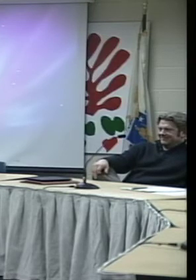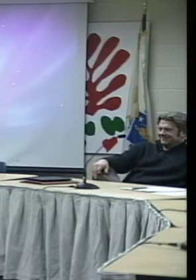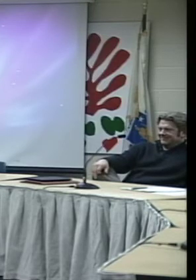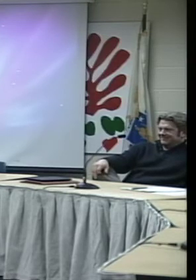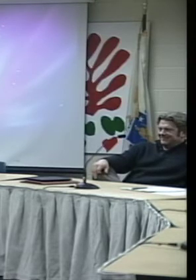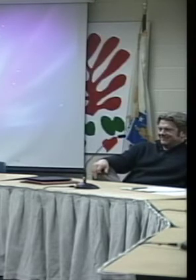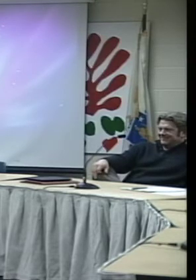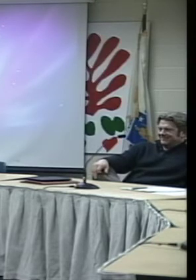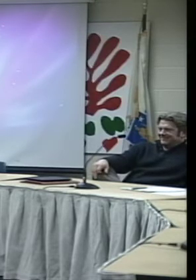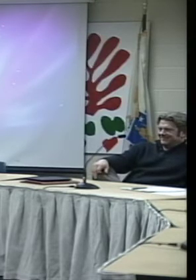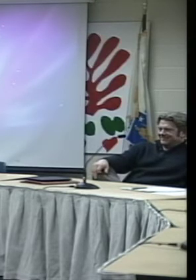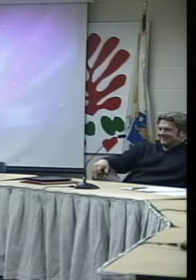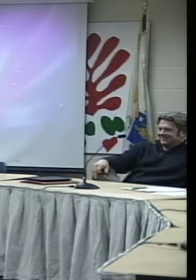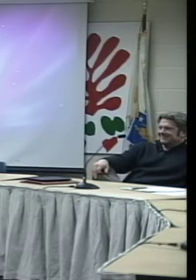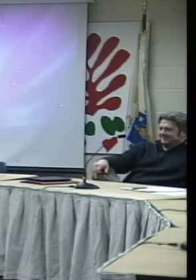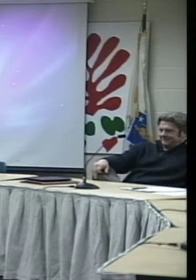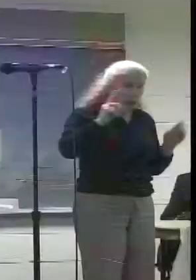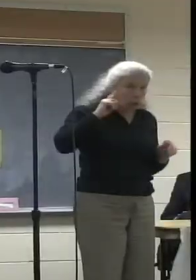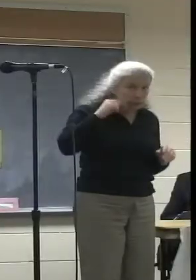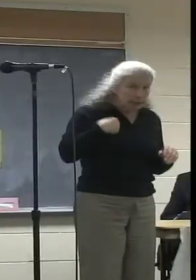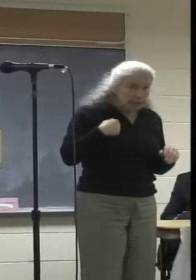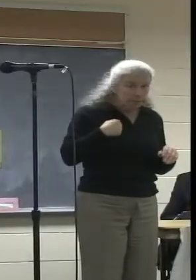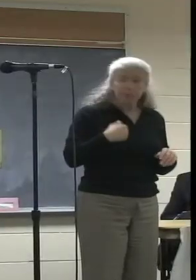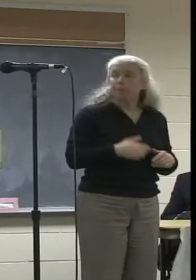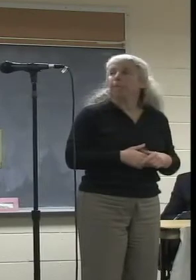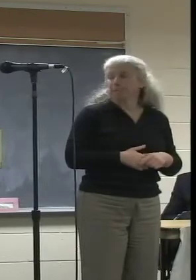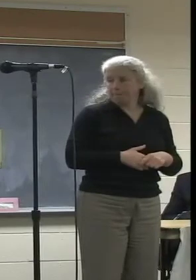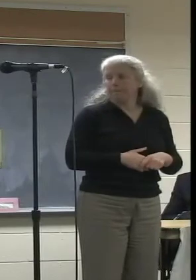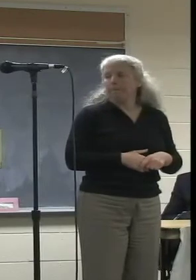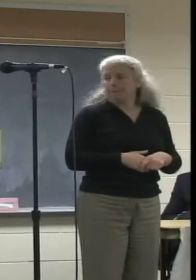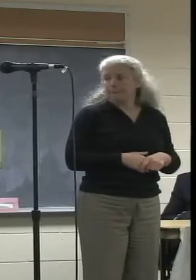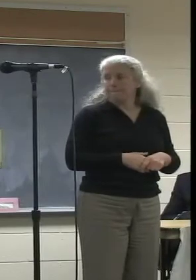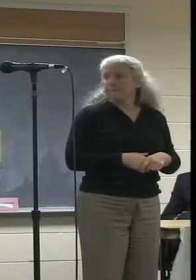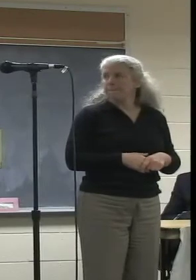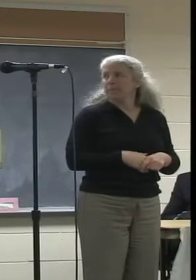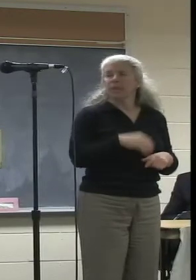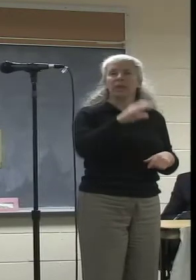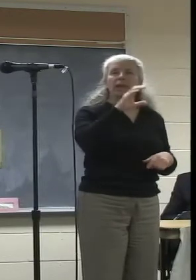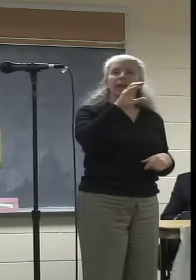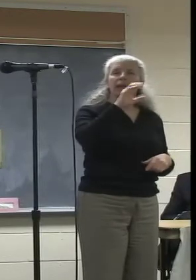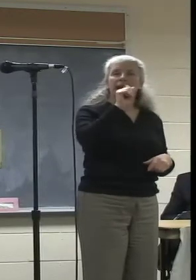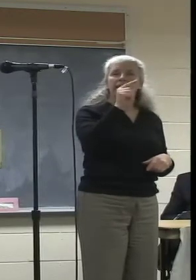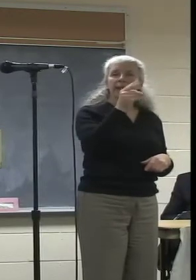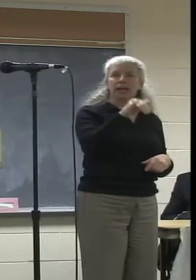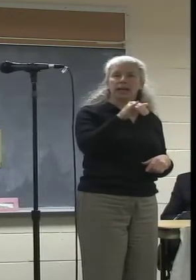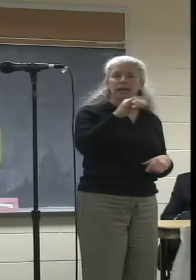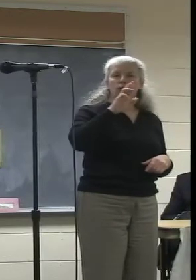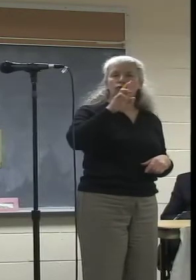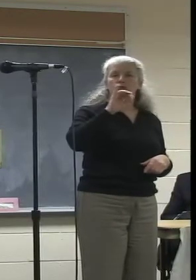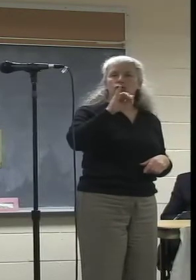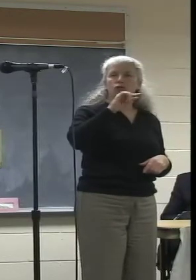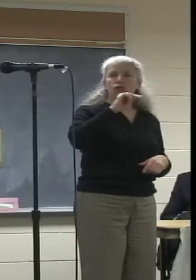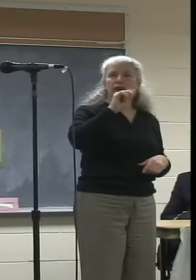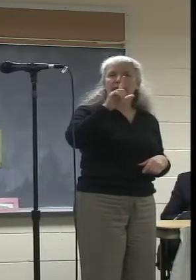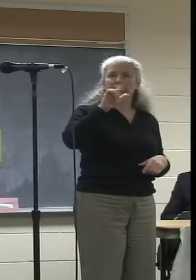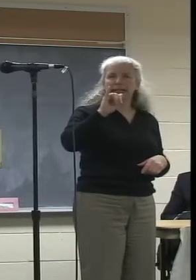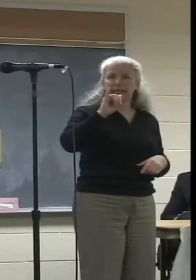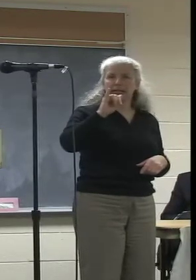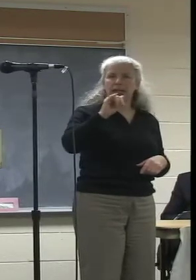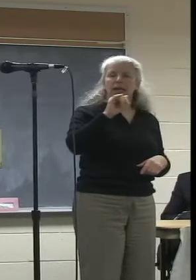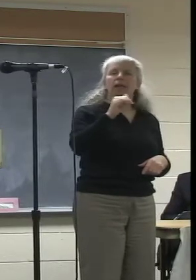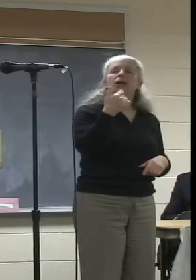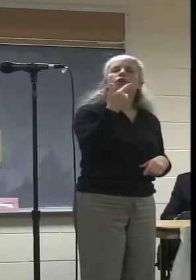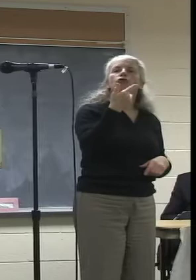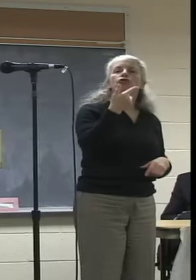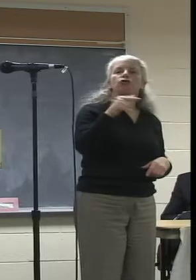Hi everyone. Can you hear me? Yes. Great. My name is Kathy Bergali and I live on 3 Greenwood